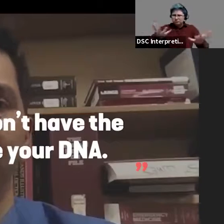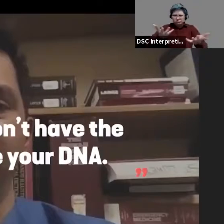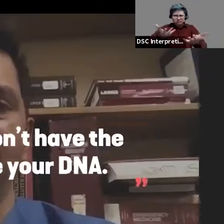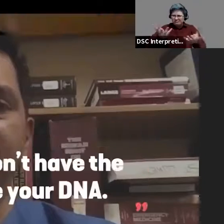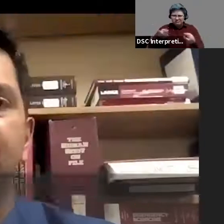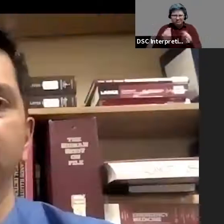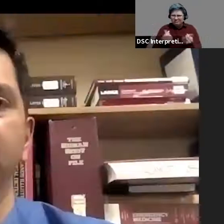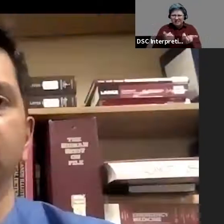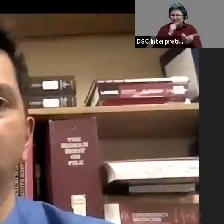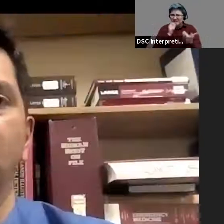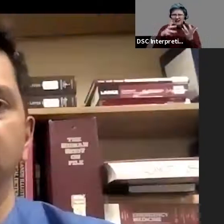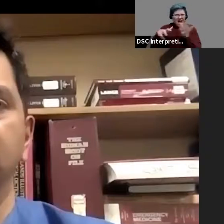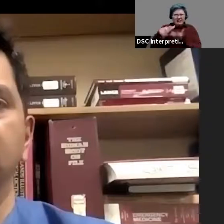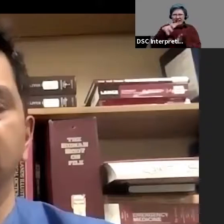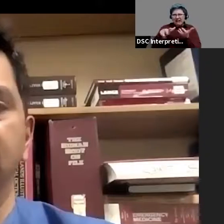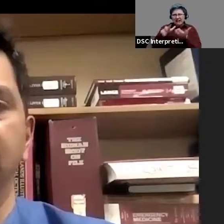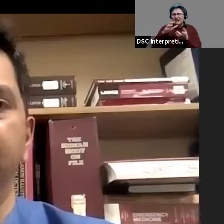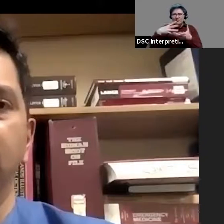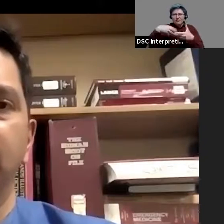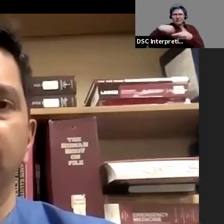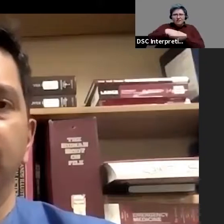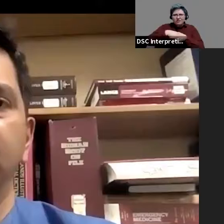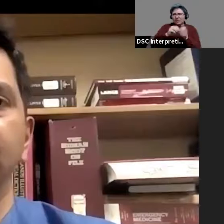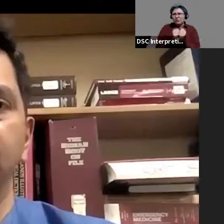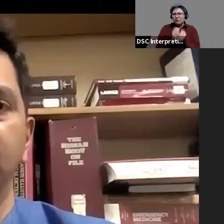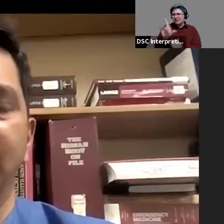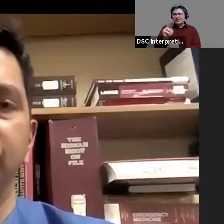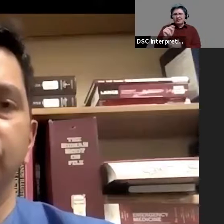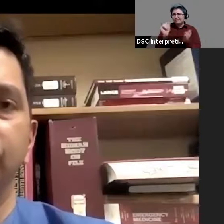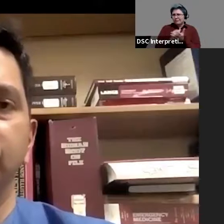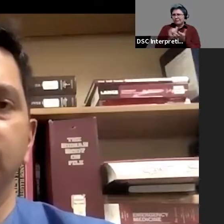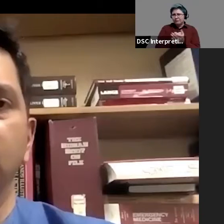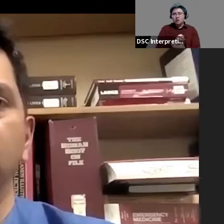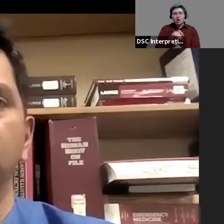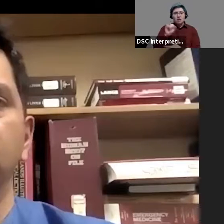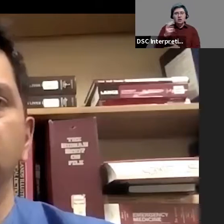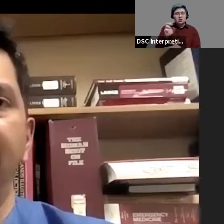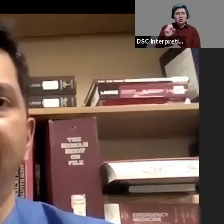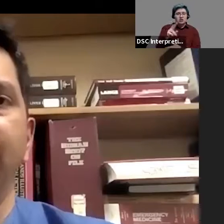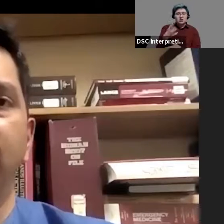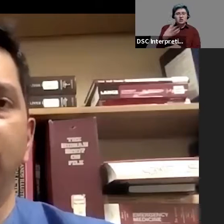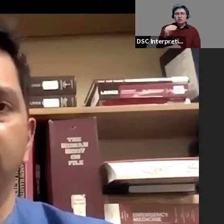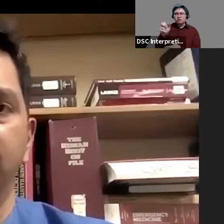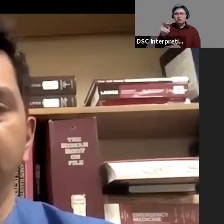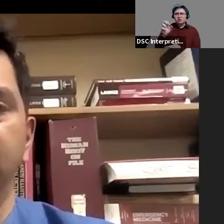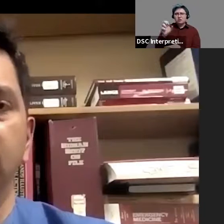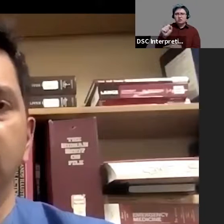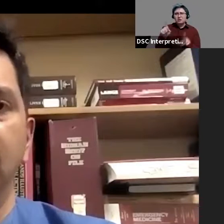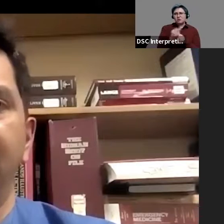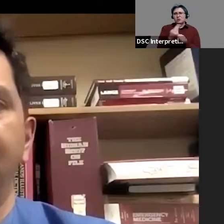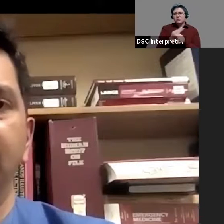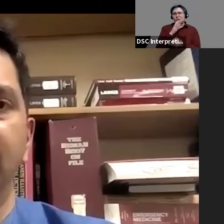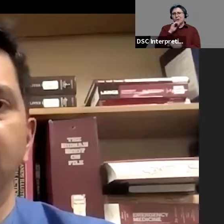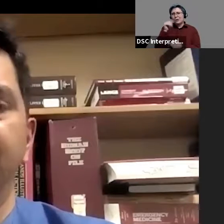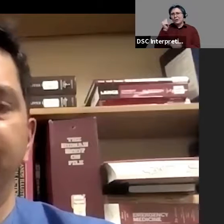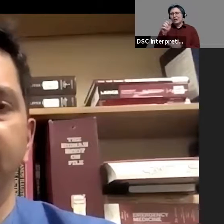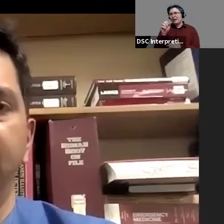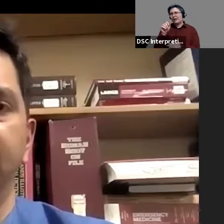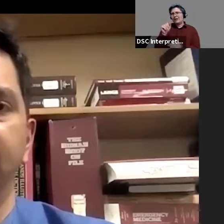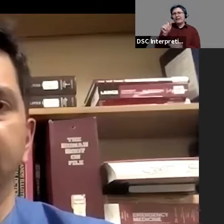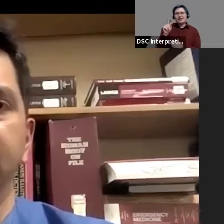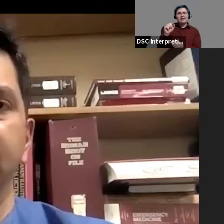it doesn't have the ability to alter the DNA. The Johnson & Johnson uses an older adenovirus vector, and